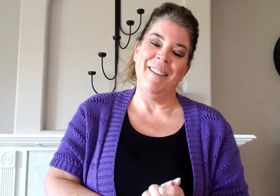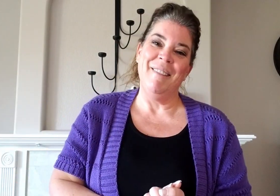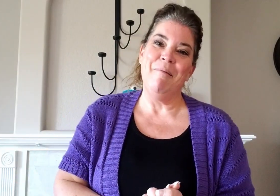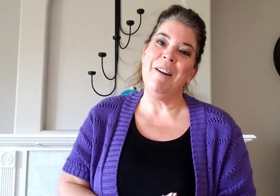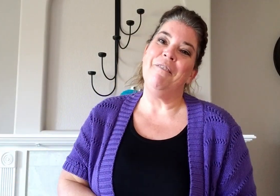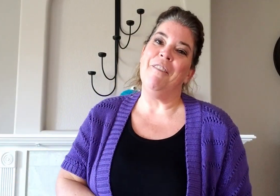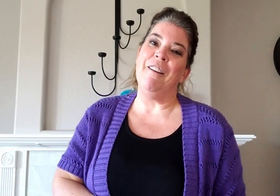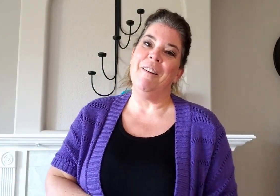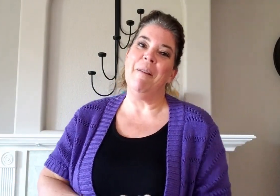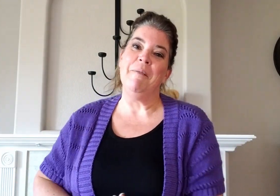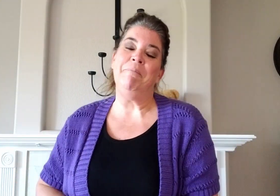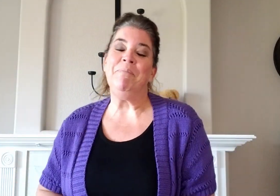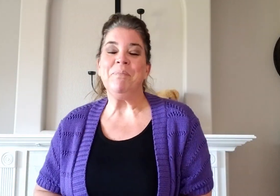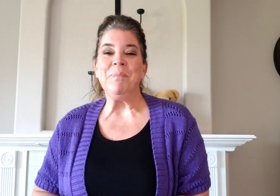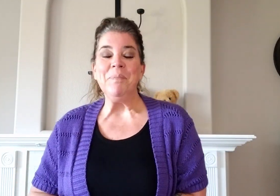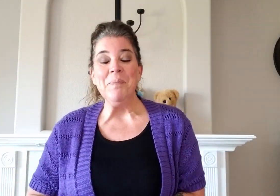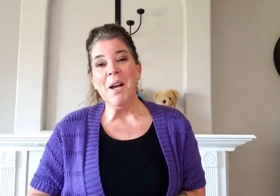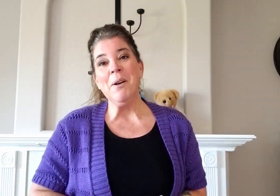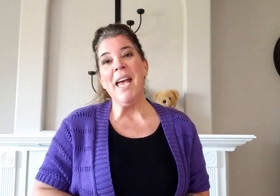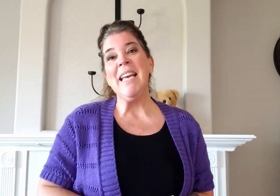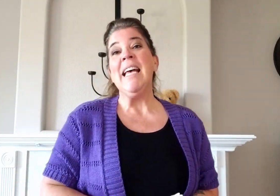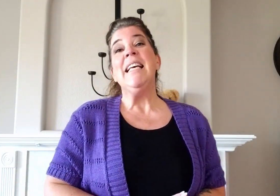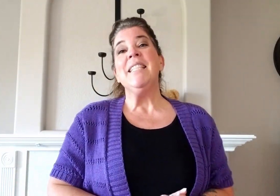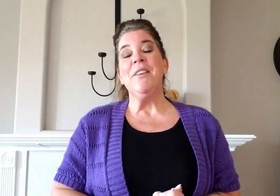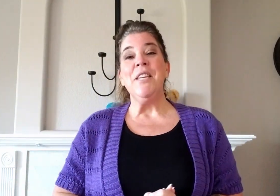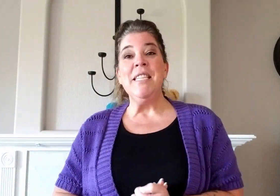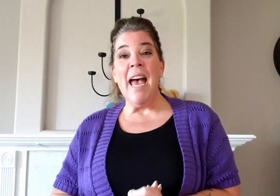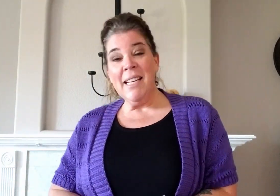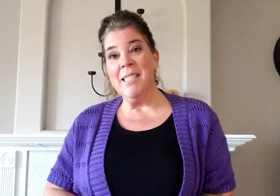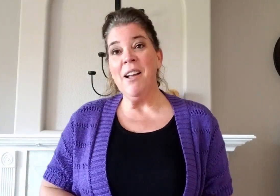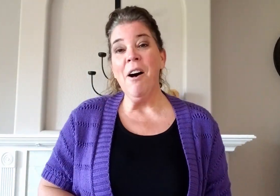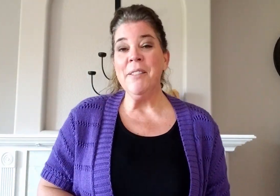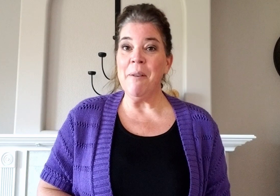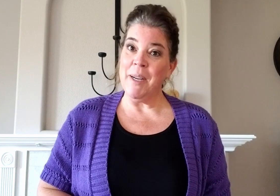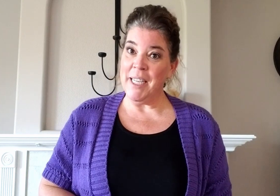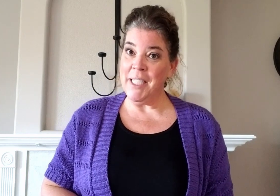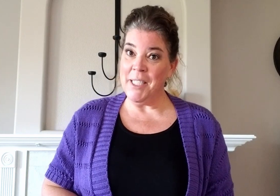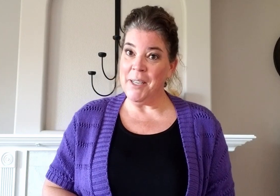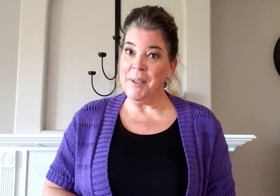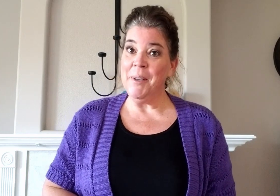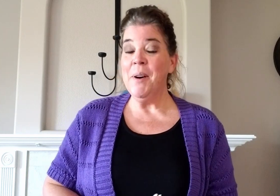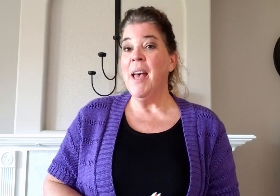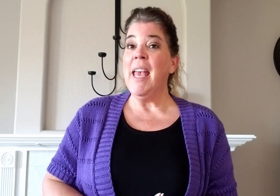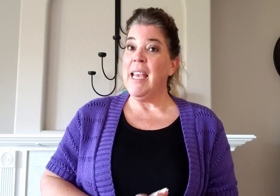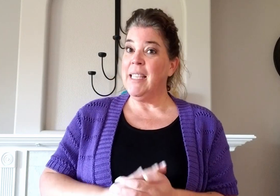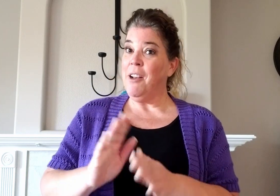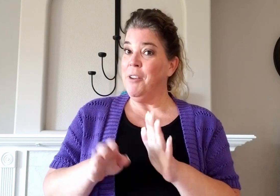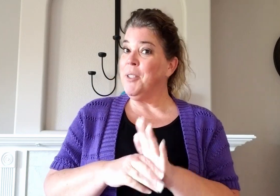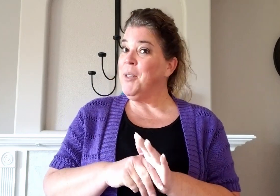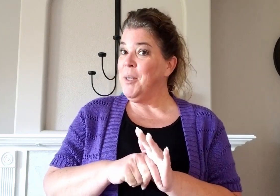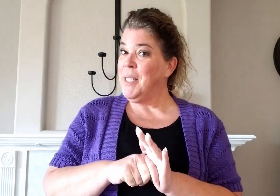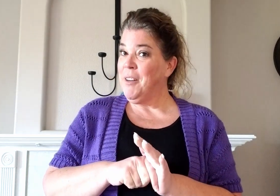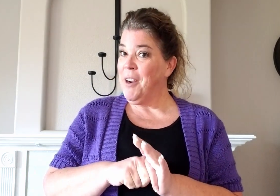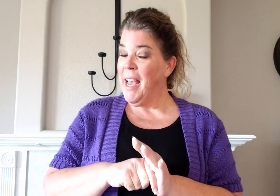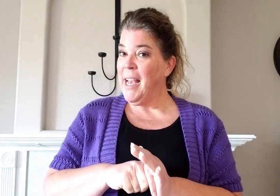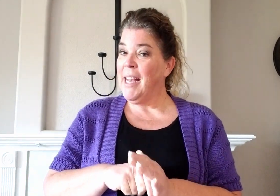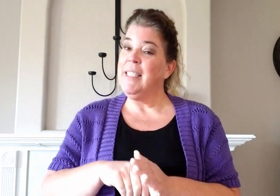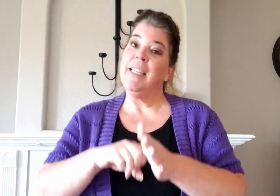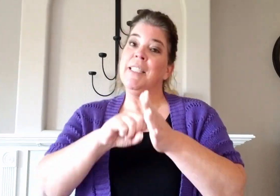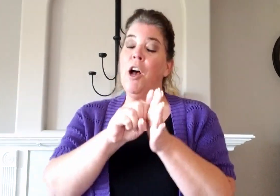Wonderful, everyone. Okay, so the next song that we're gonna do is also using our hands, and it's